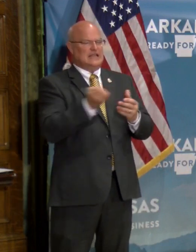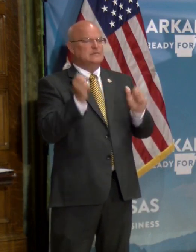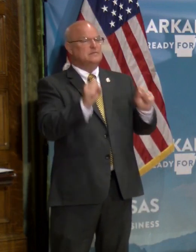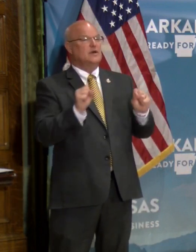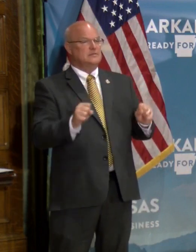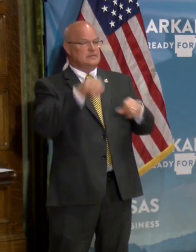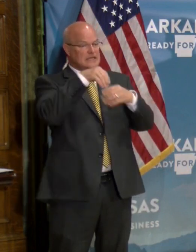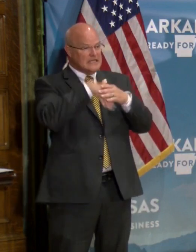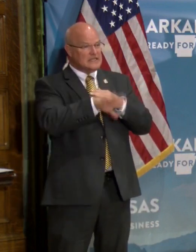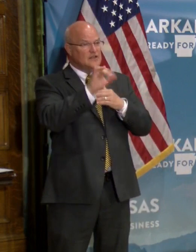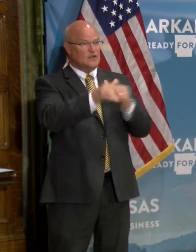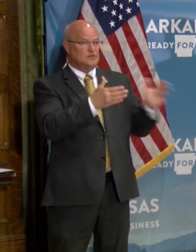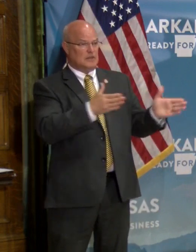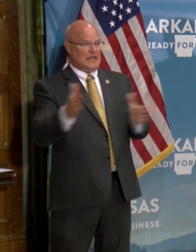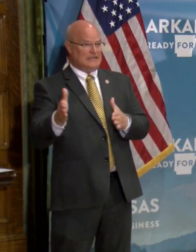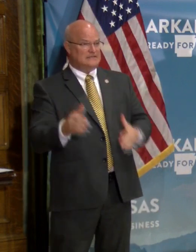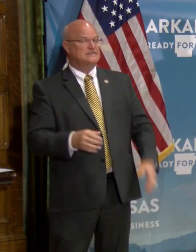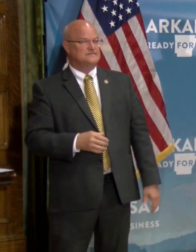as possible into those plans.